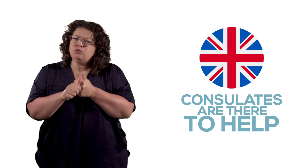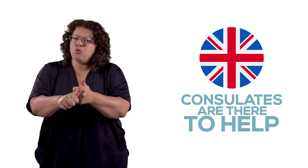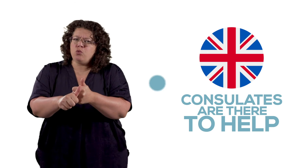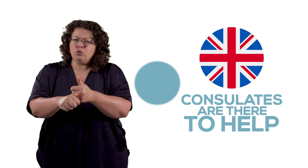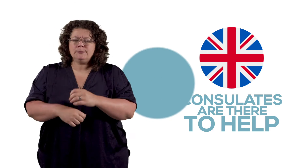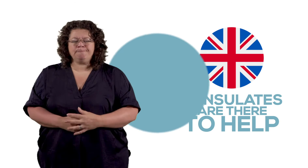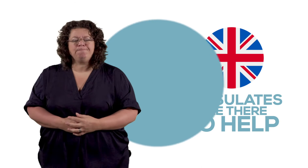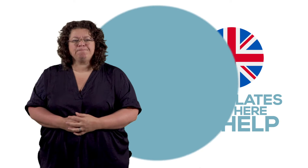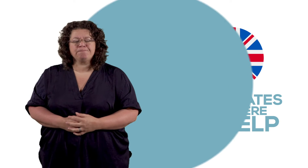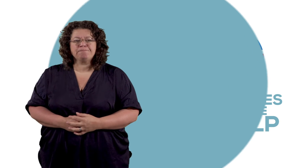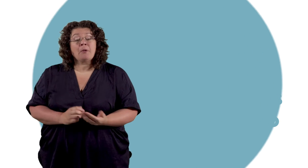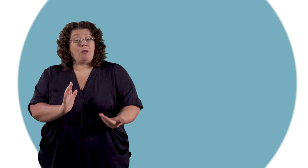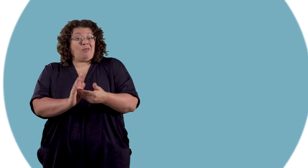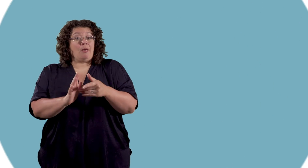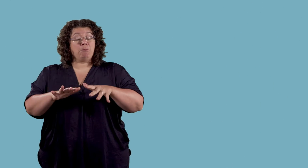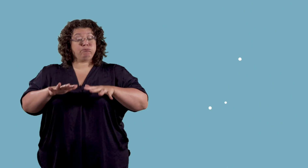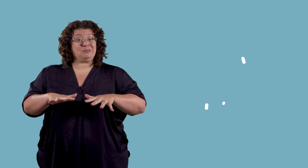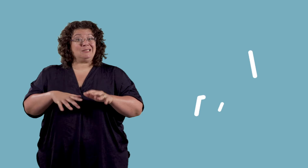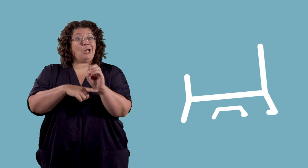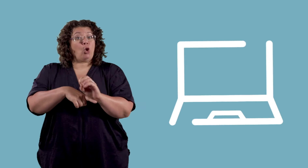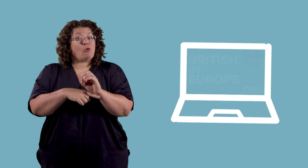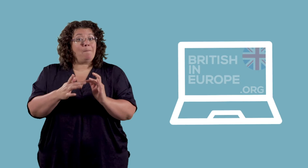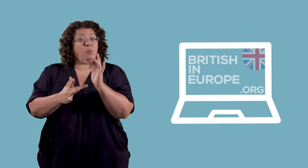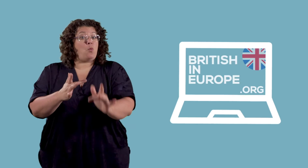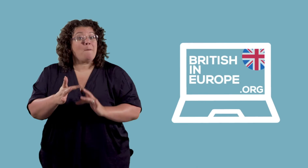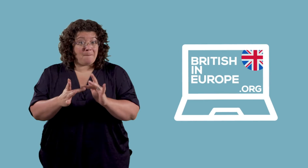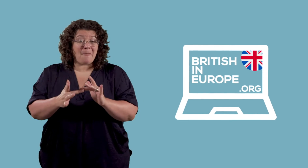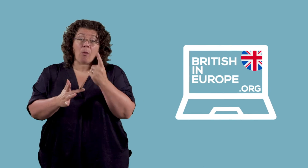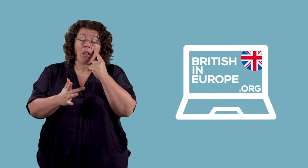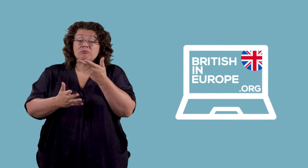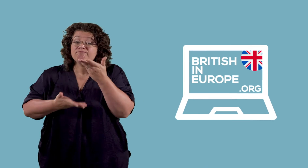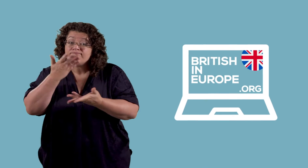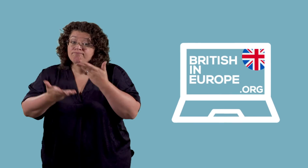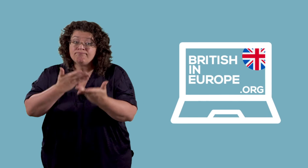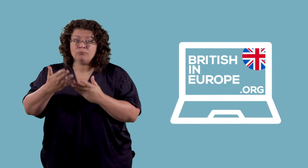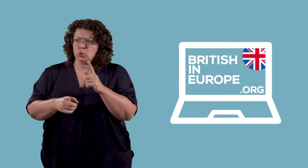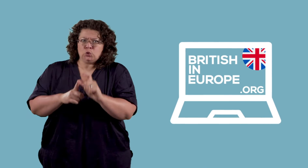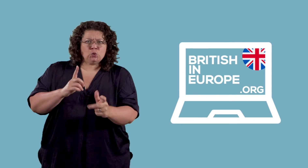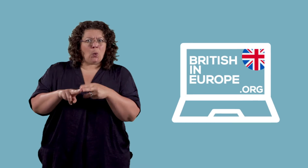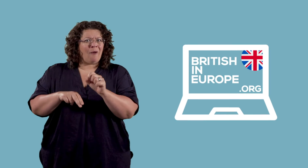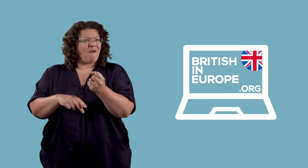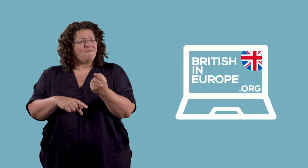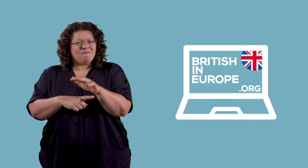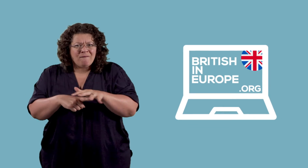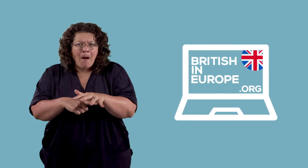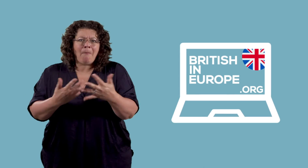Also, the British in Europe webpage may shed some more light on what to do if you have family or friends living in the EU.